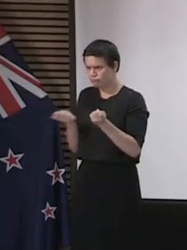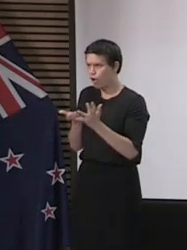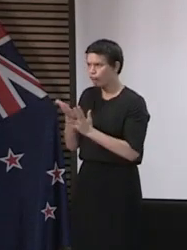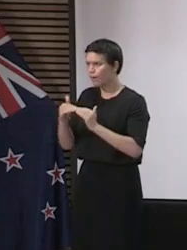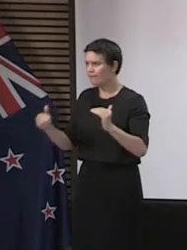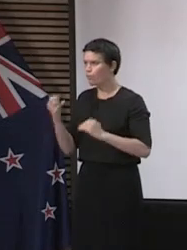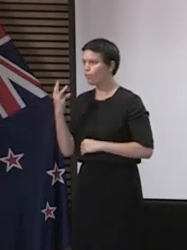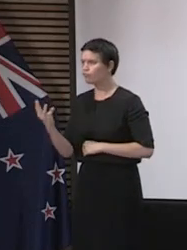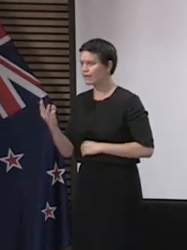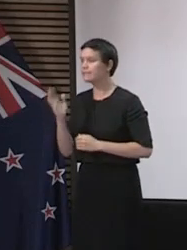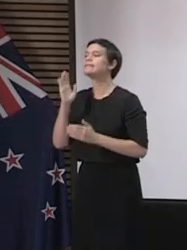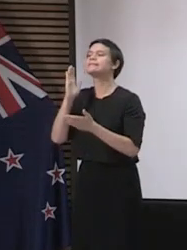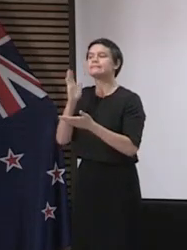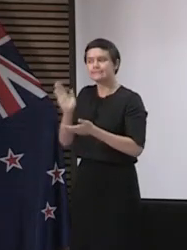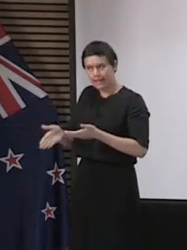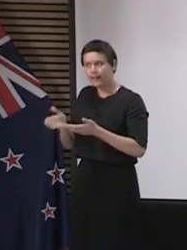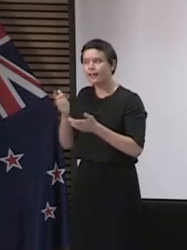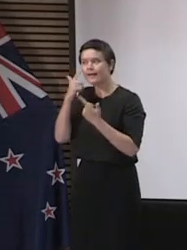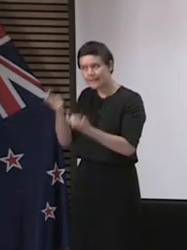around all confirmed and probable cases.